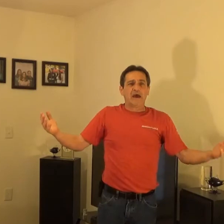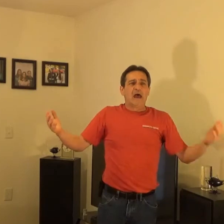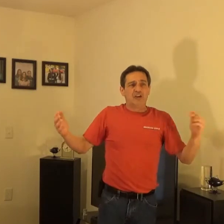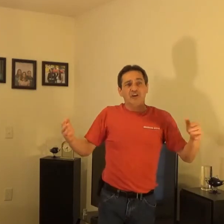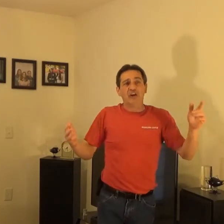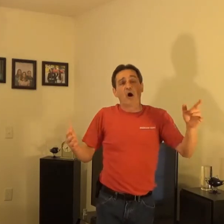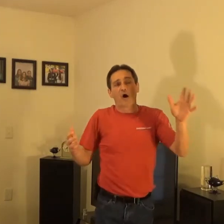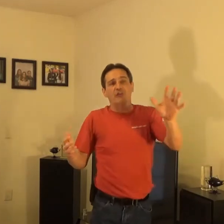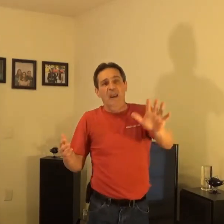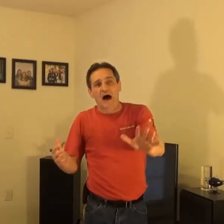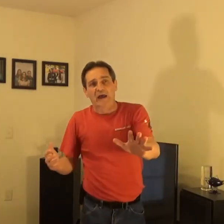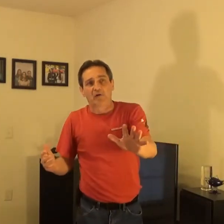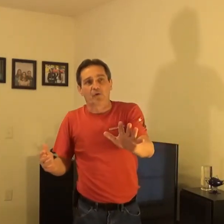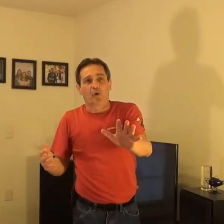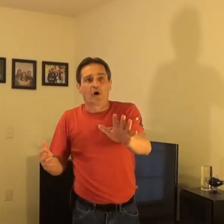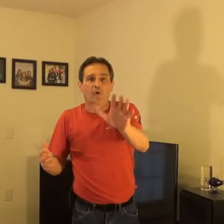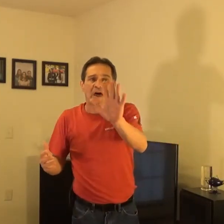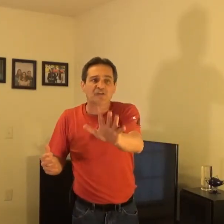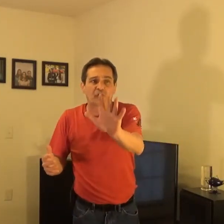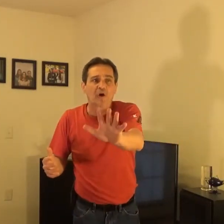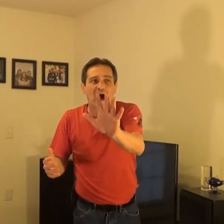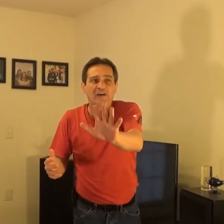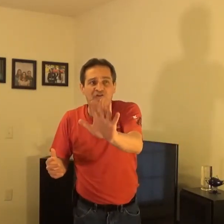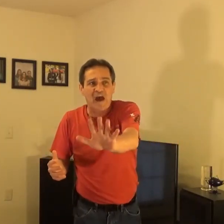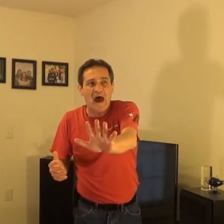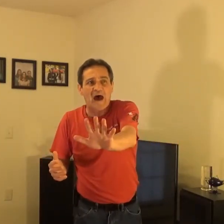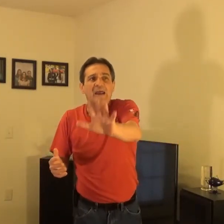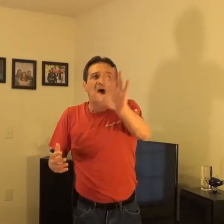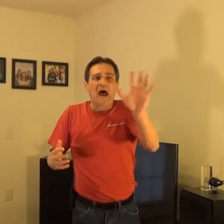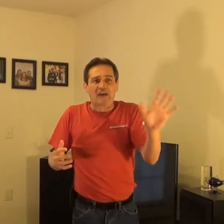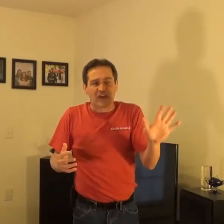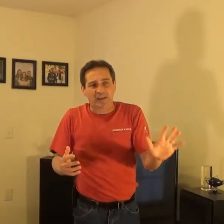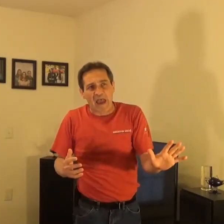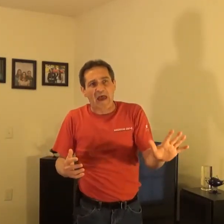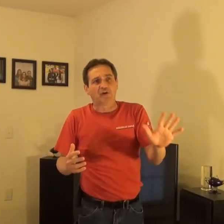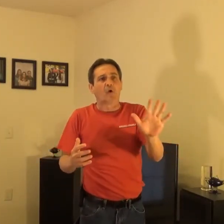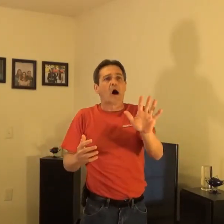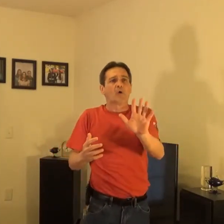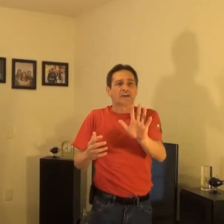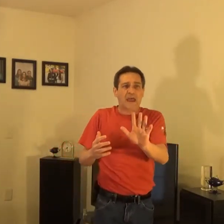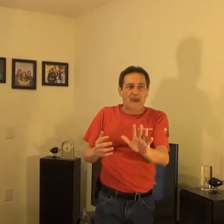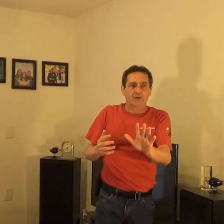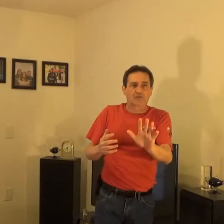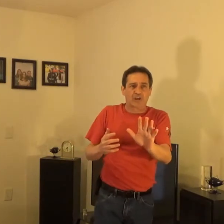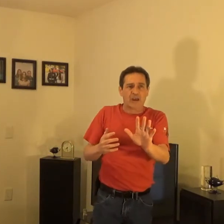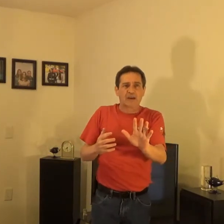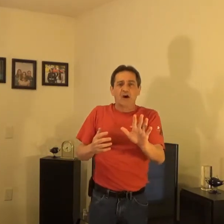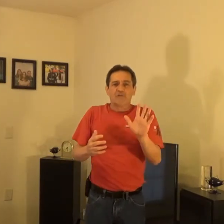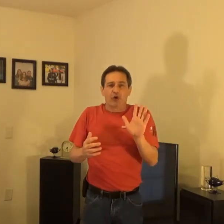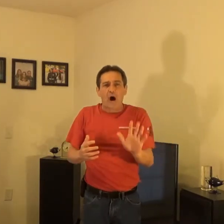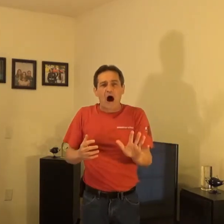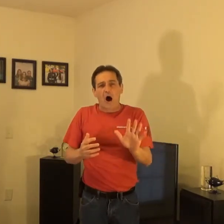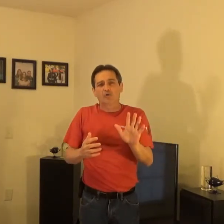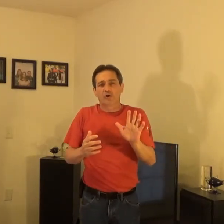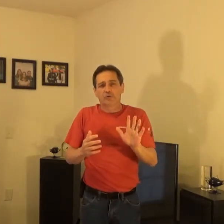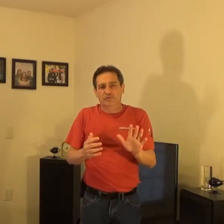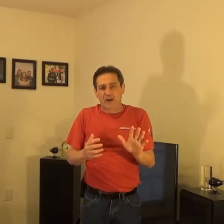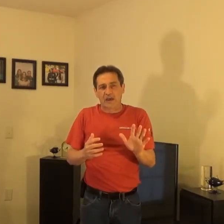and ye are the light of the world. Let your light shine as a candle on a candlestick for all to see.